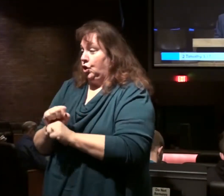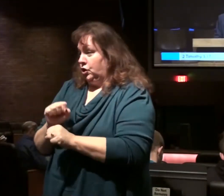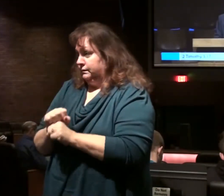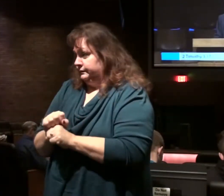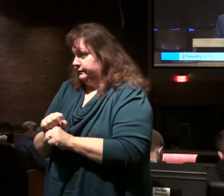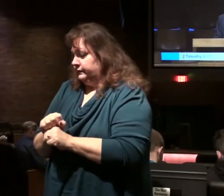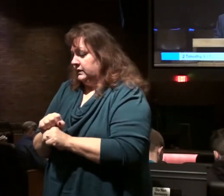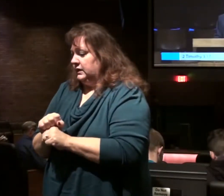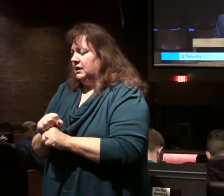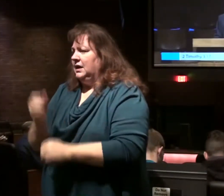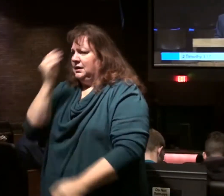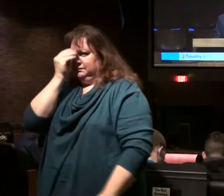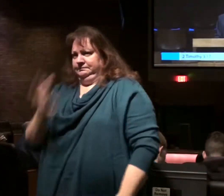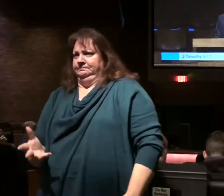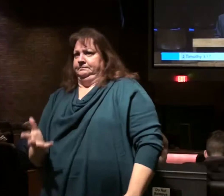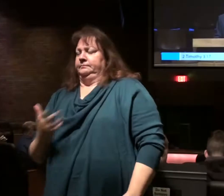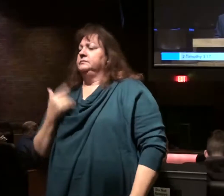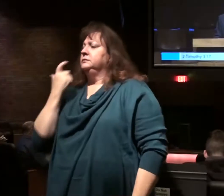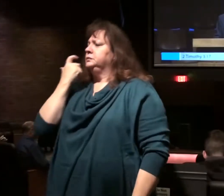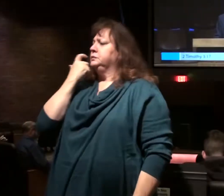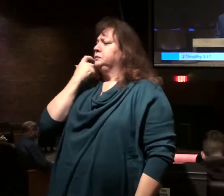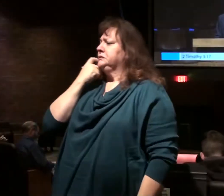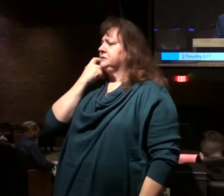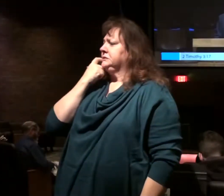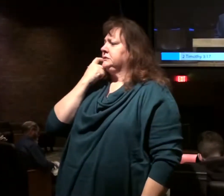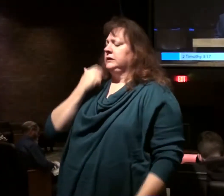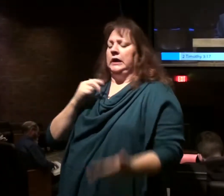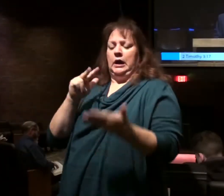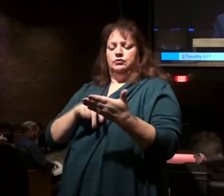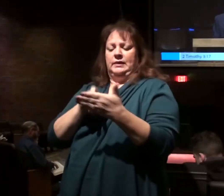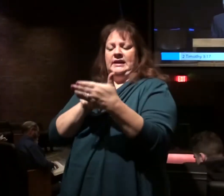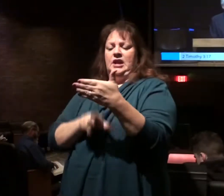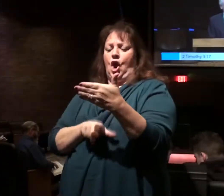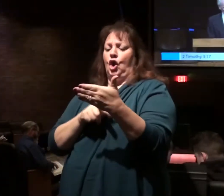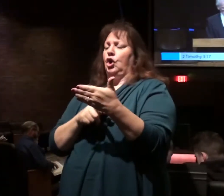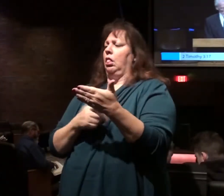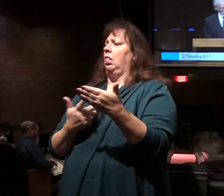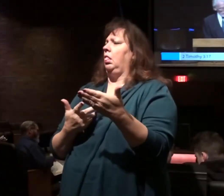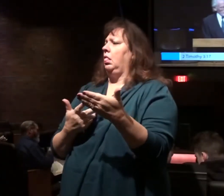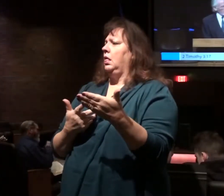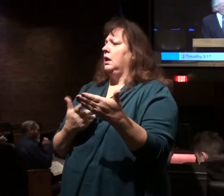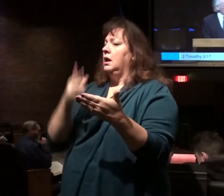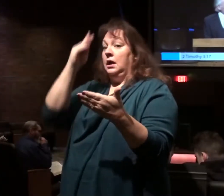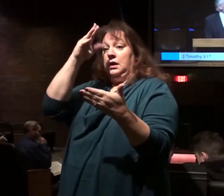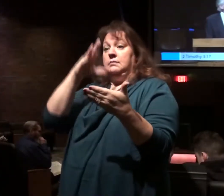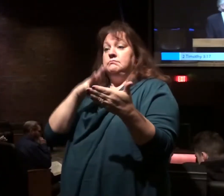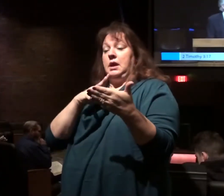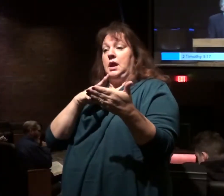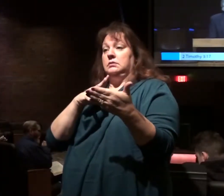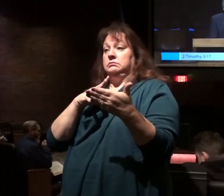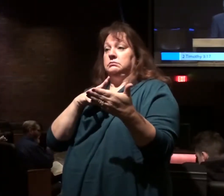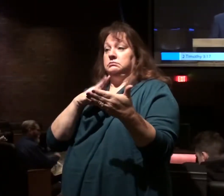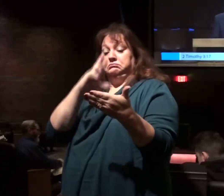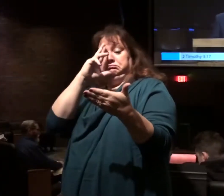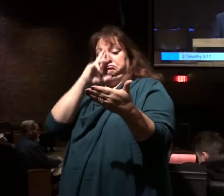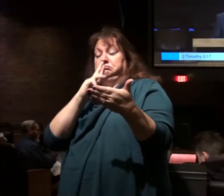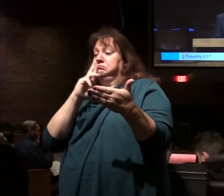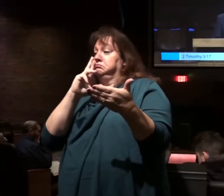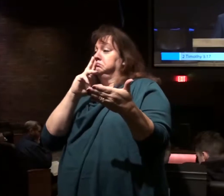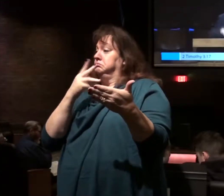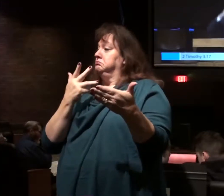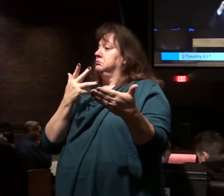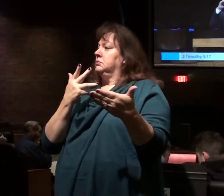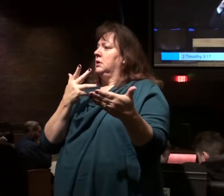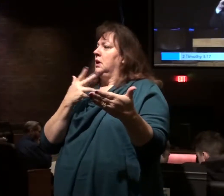I say this because recently I was reading an article by a man, and he's well-respected, but he